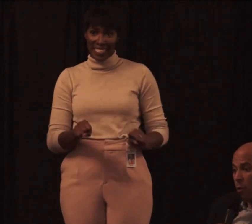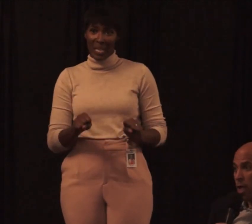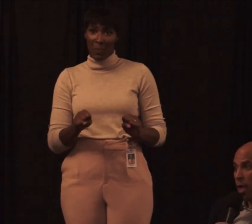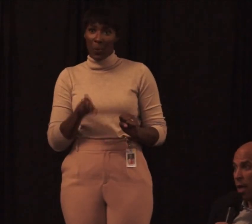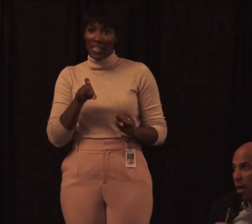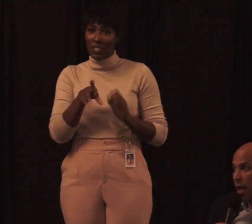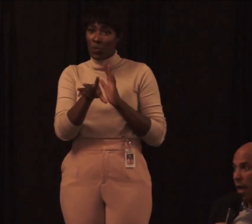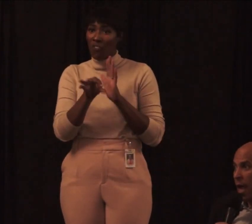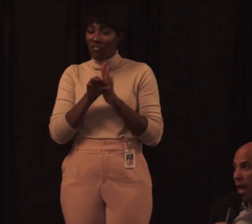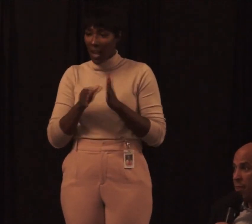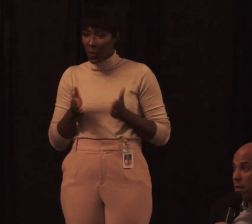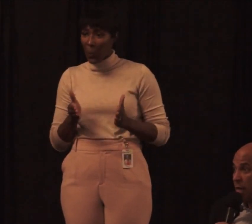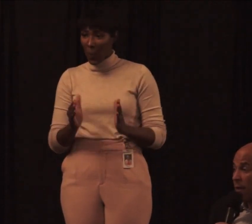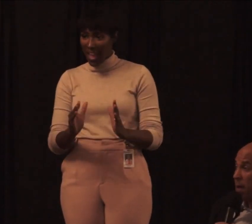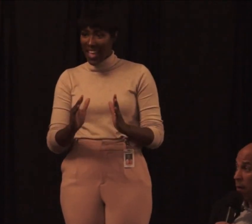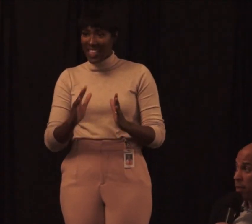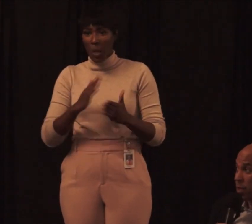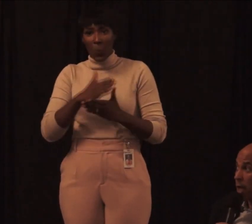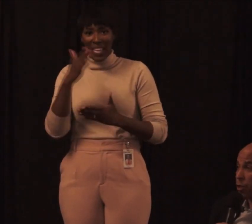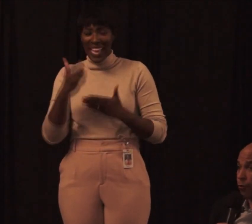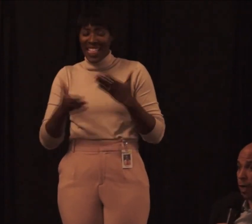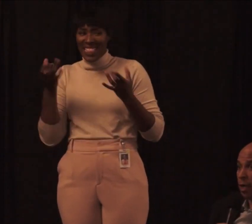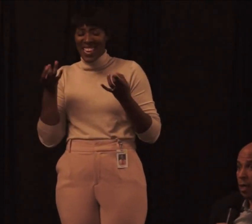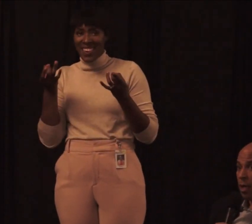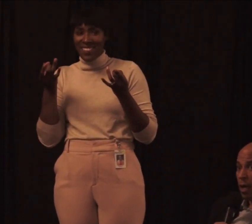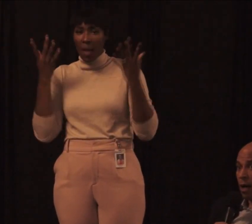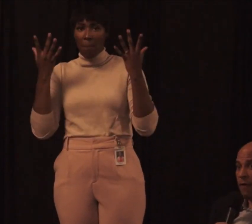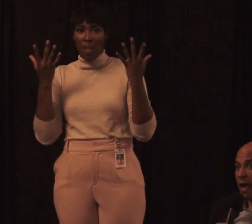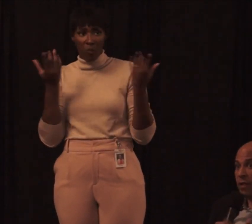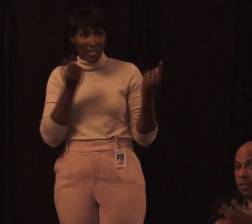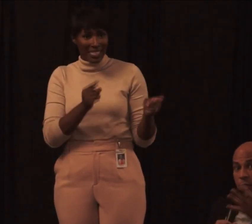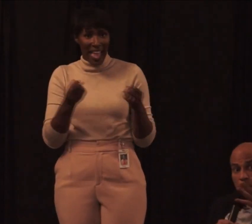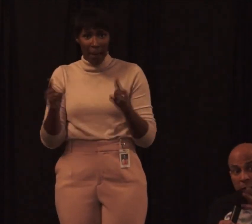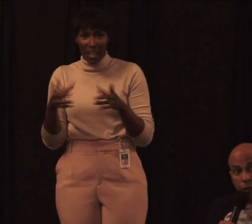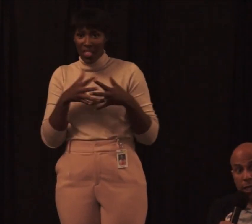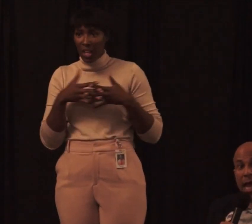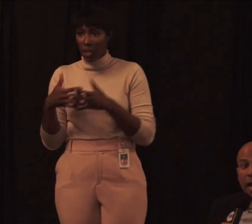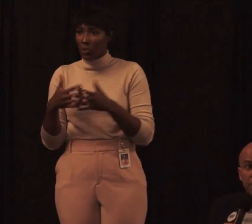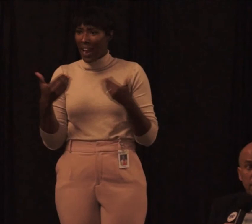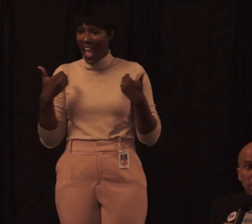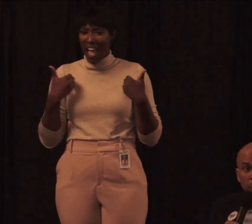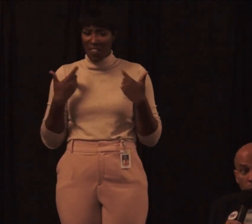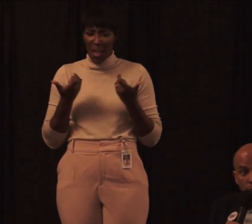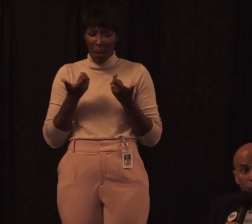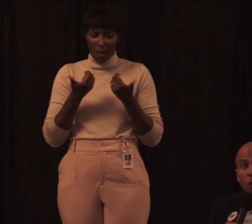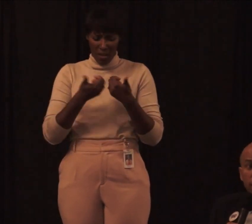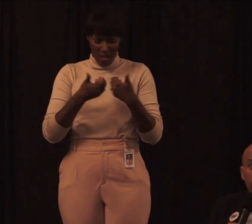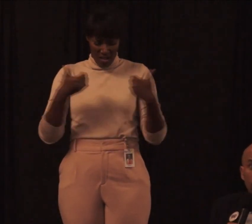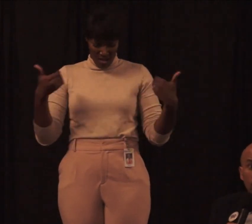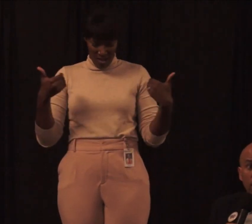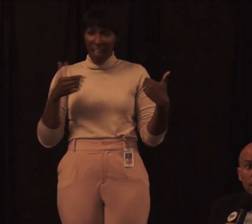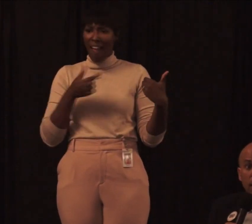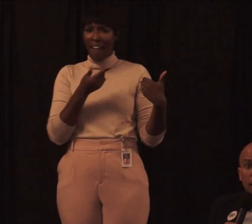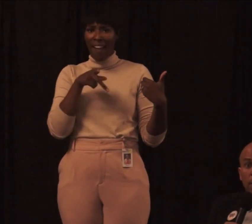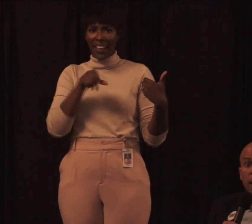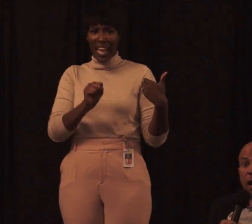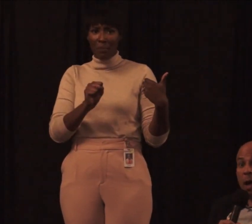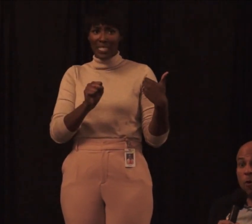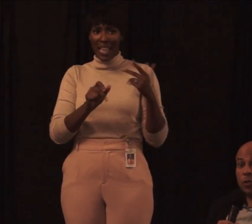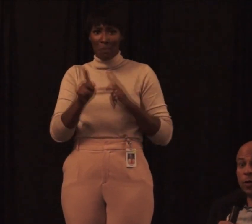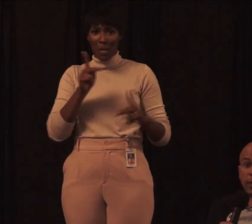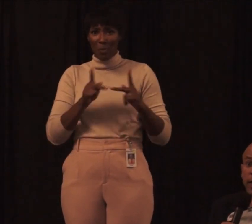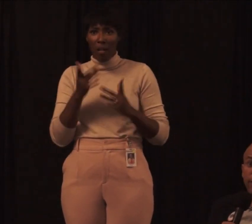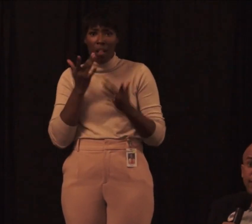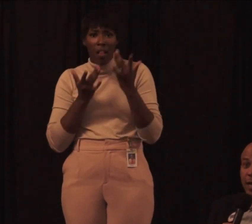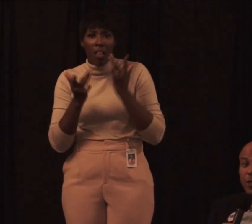we end the nightmare in this country of having such major gaps that people are falling through. But